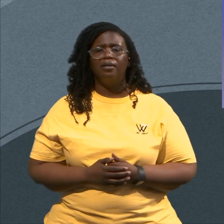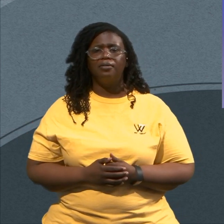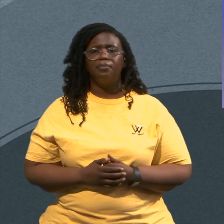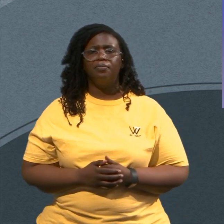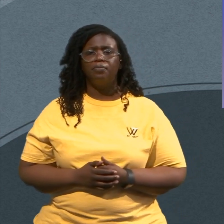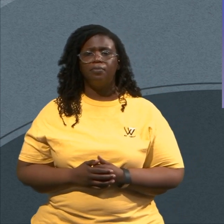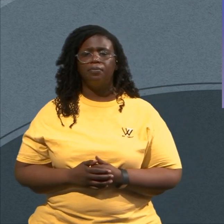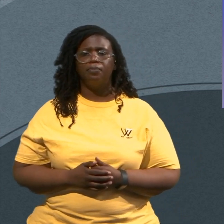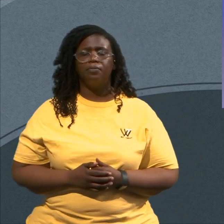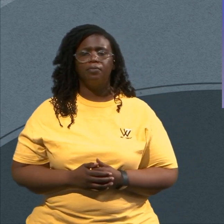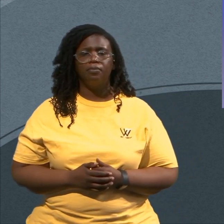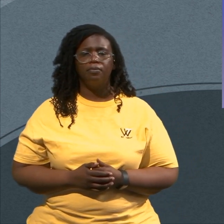Sanskrit